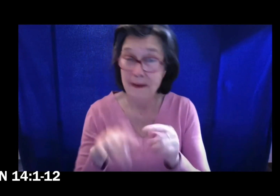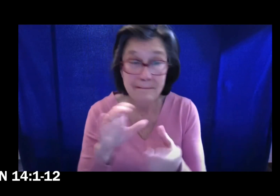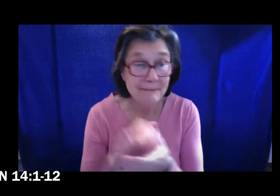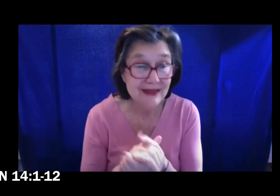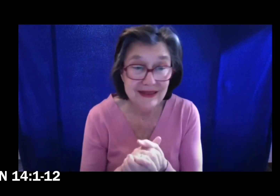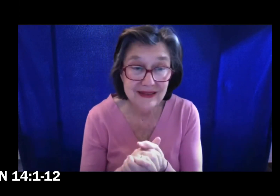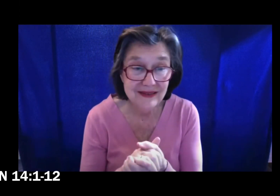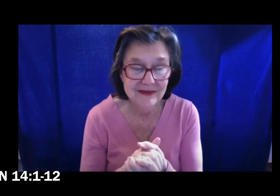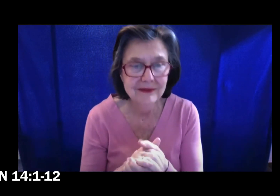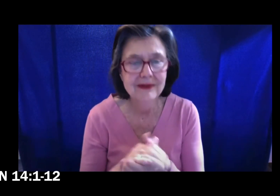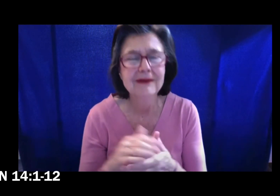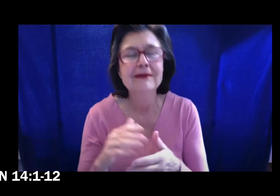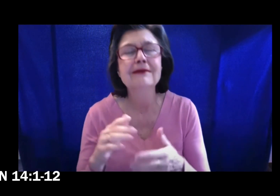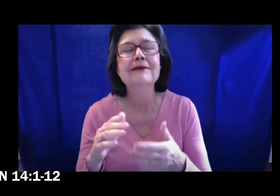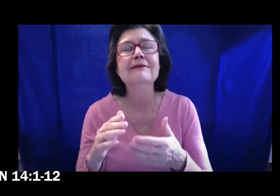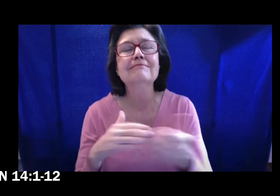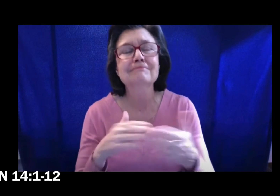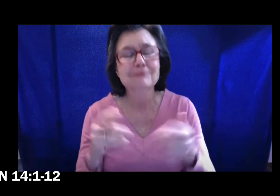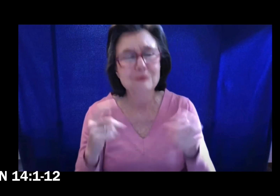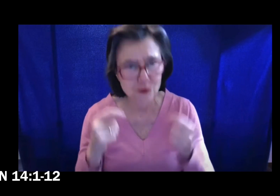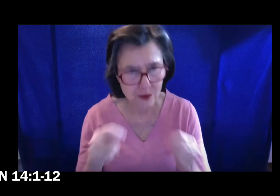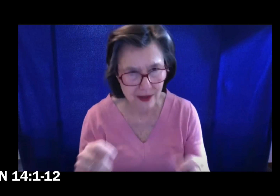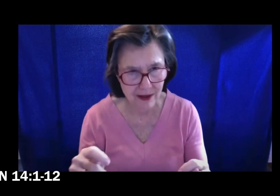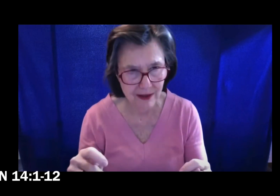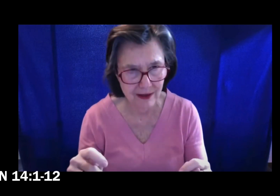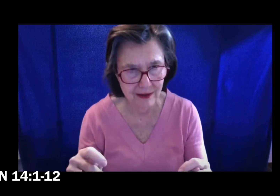Or else believe because of the works themselves.